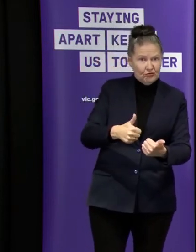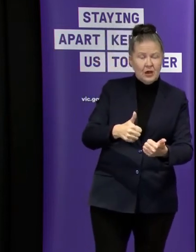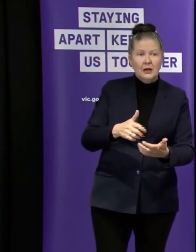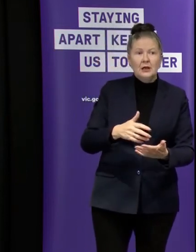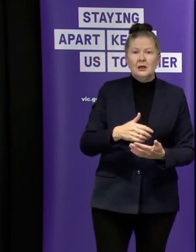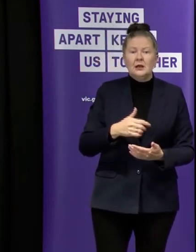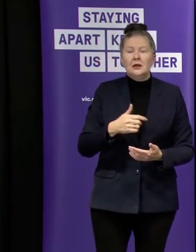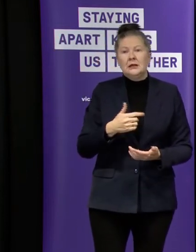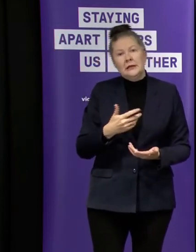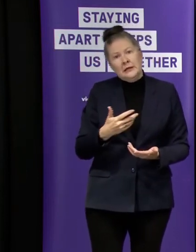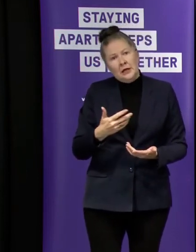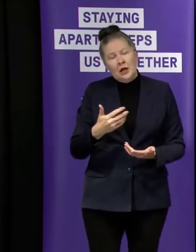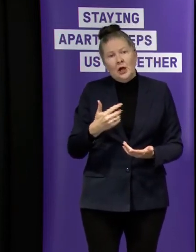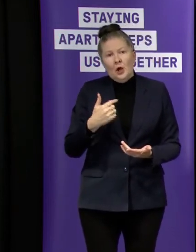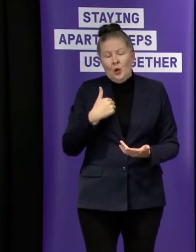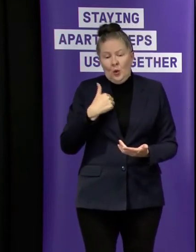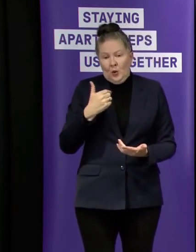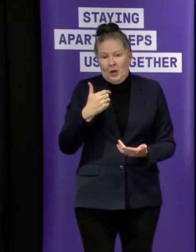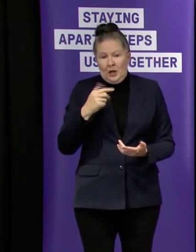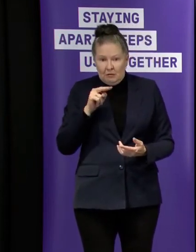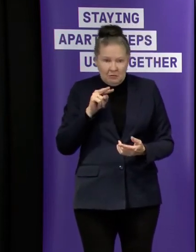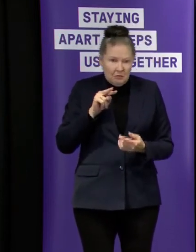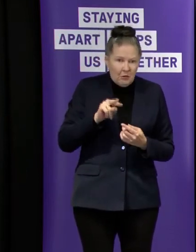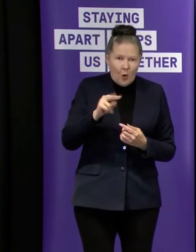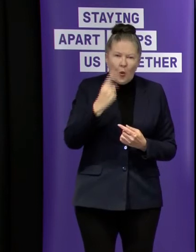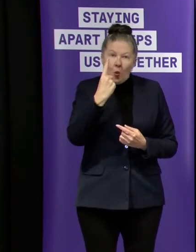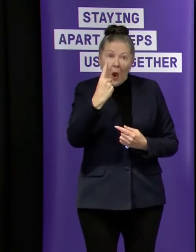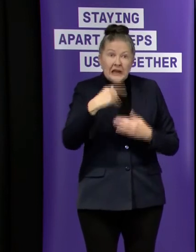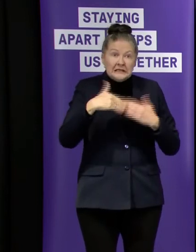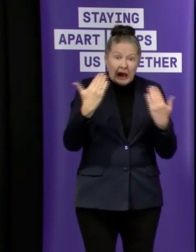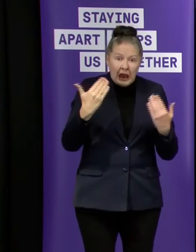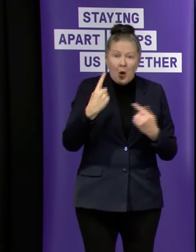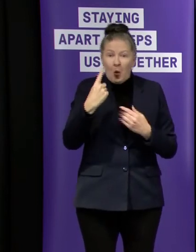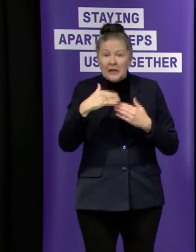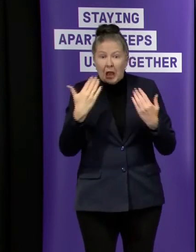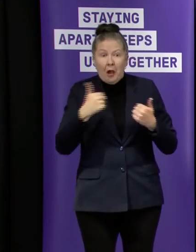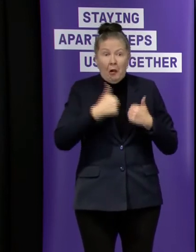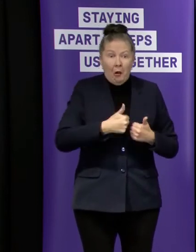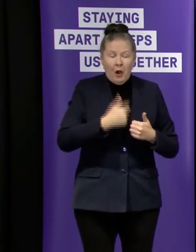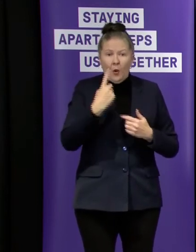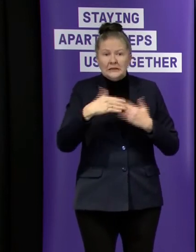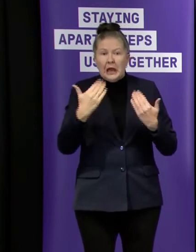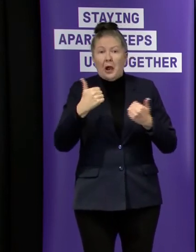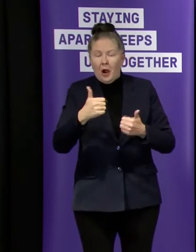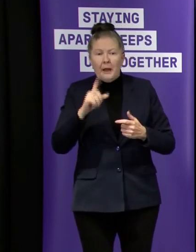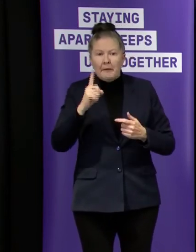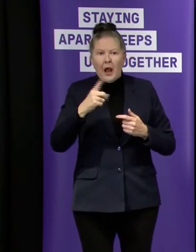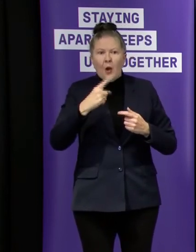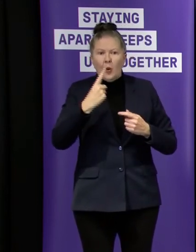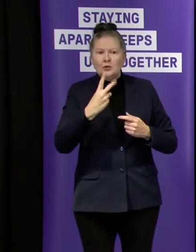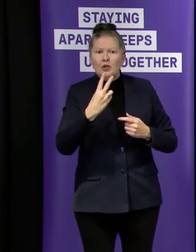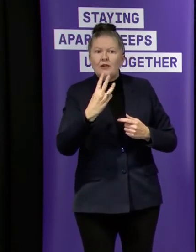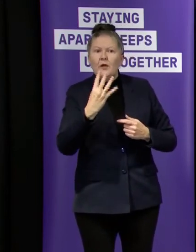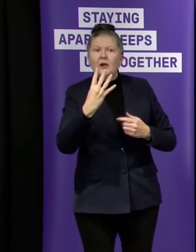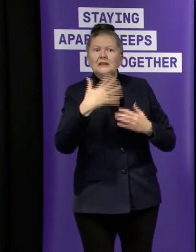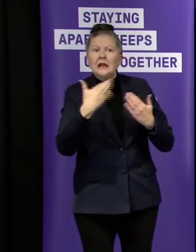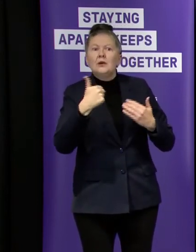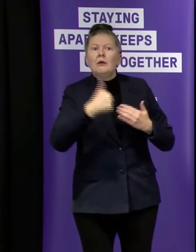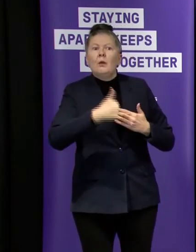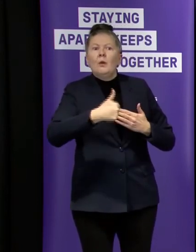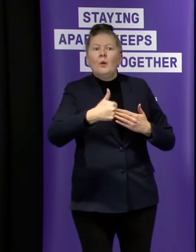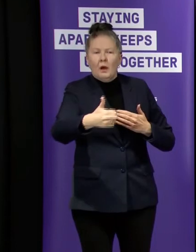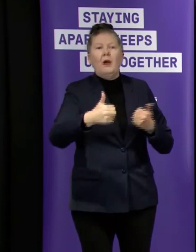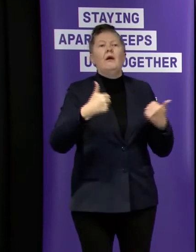you know single you know days uh figures um but a trend over time and that trend is coming down those 240 are they